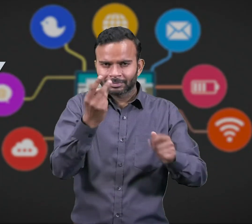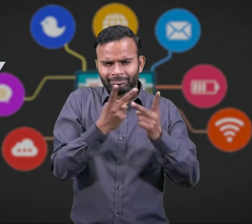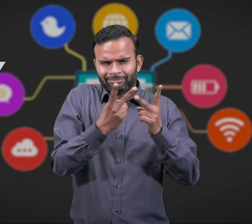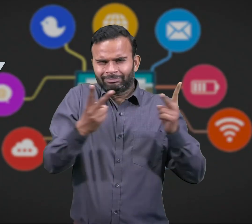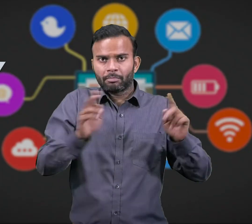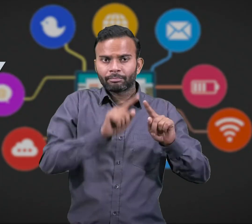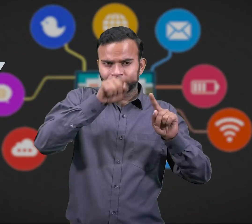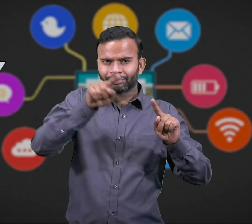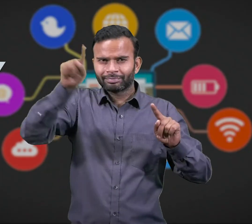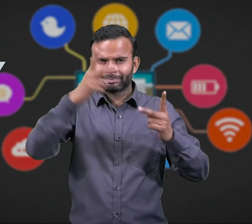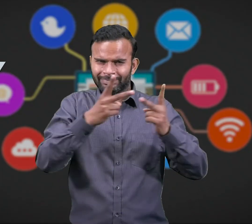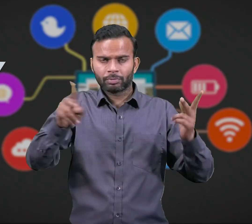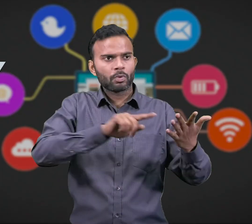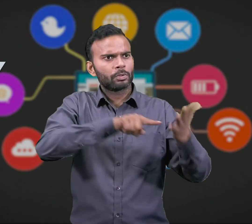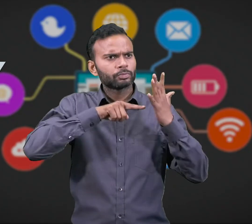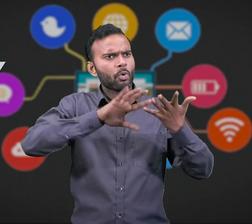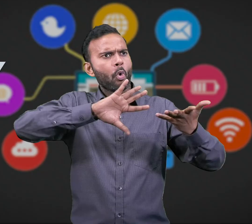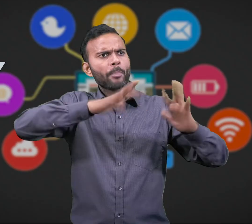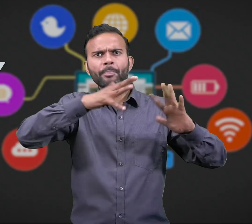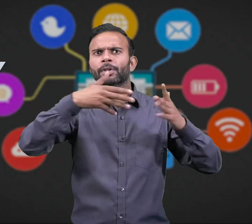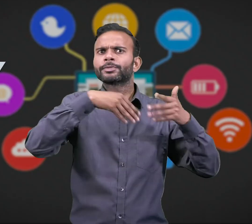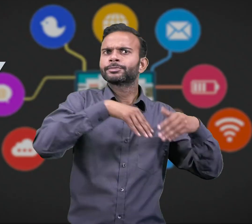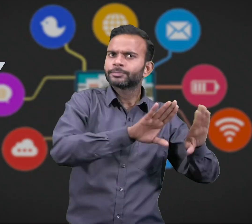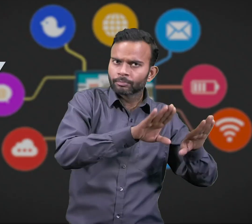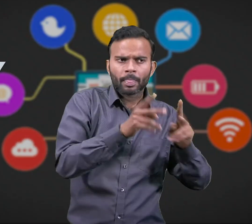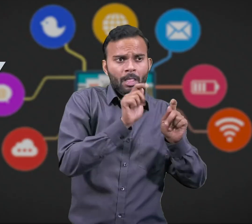Work can be accurately performed on the computer.